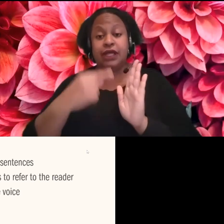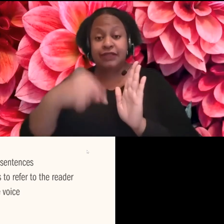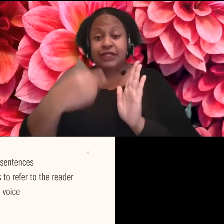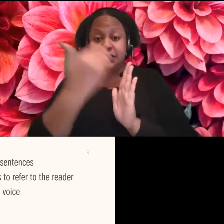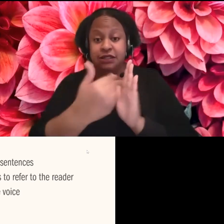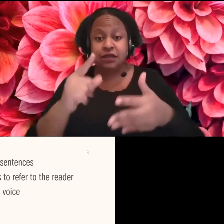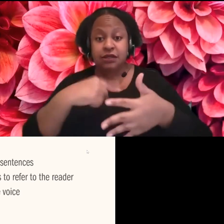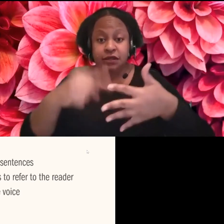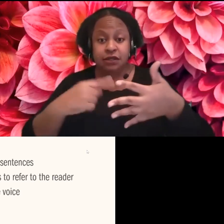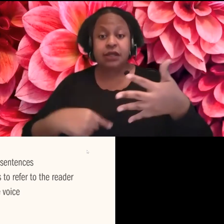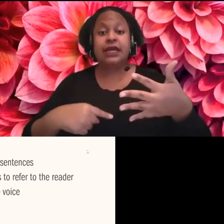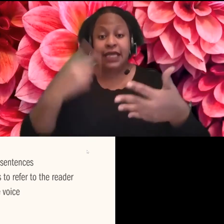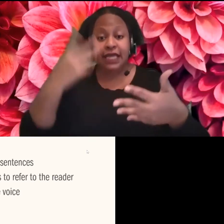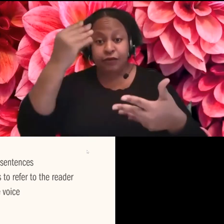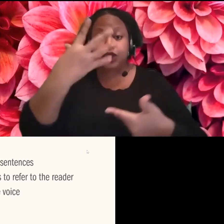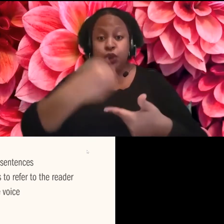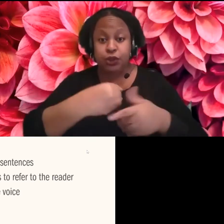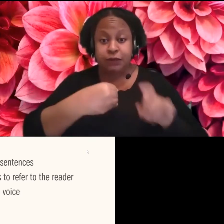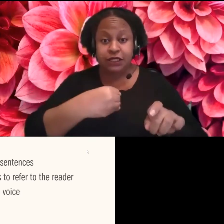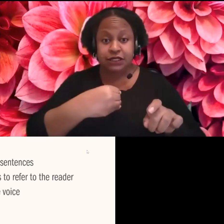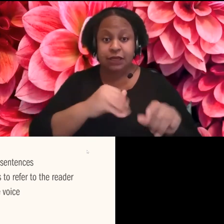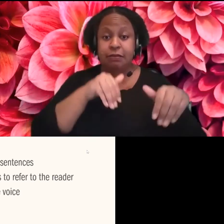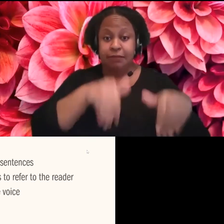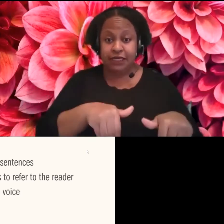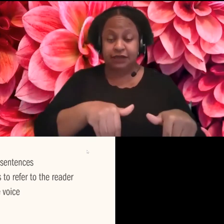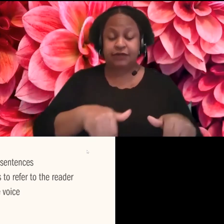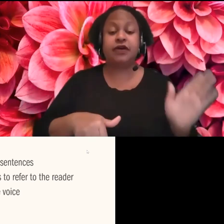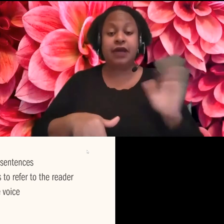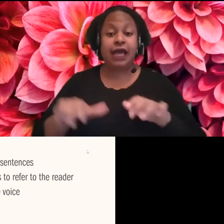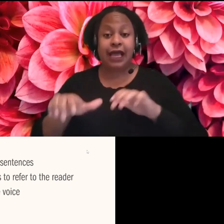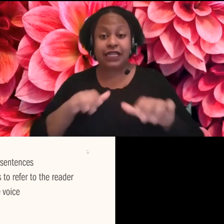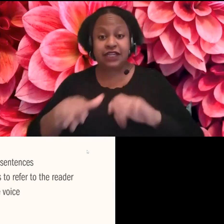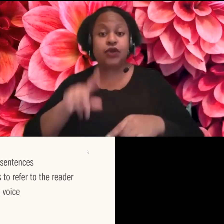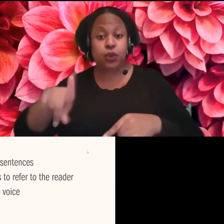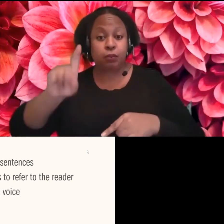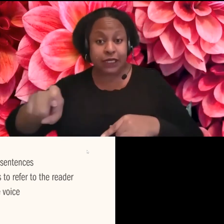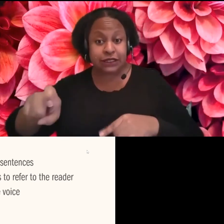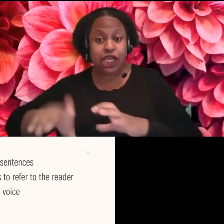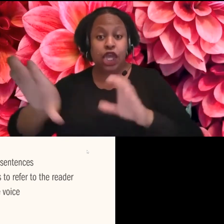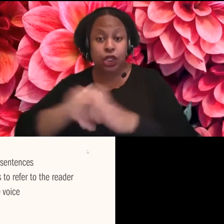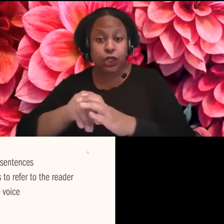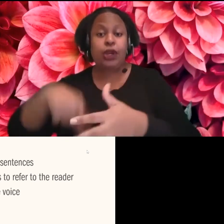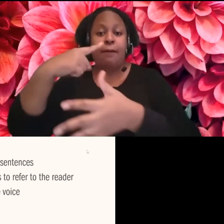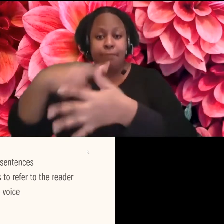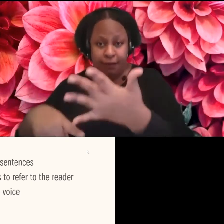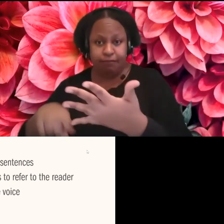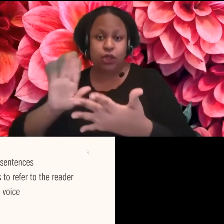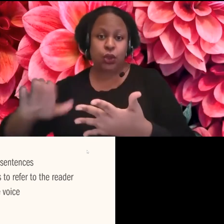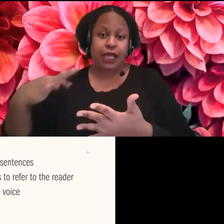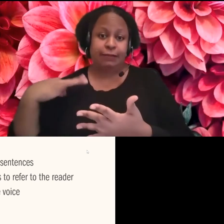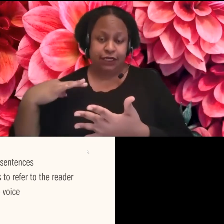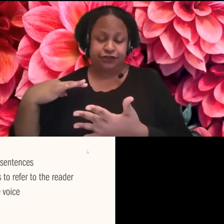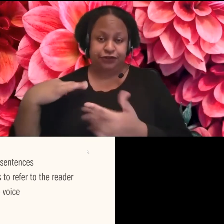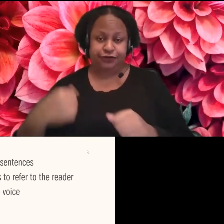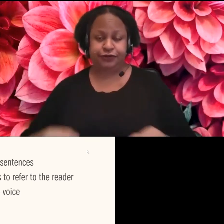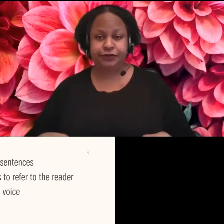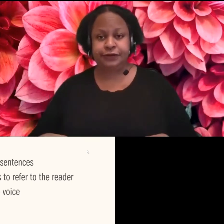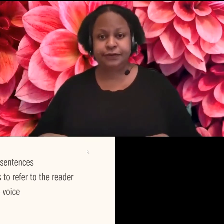is a passive voice versus the active voice is you must include the following information in your application.